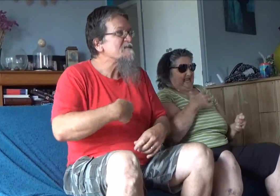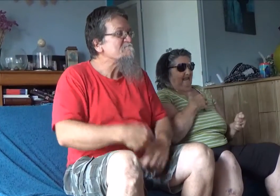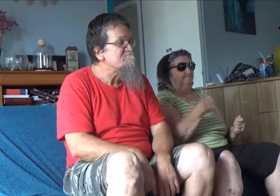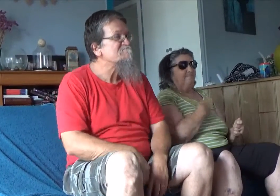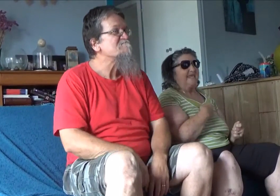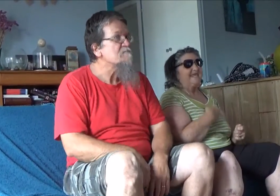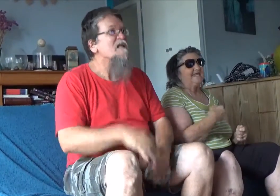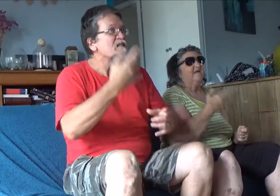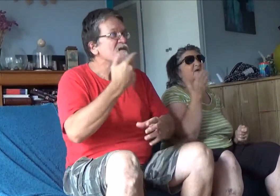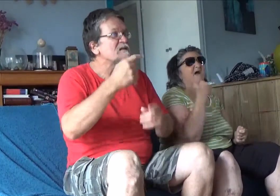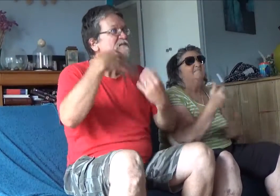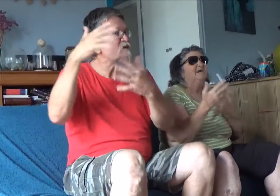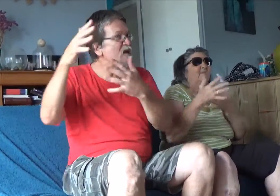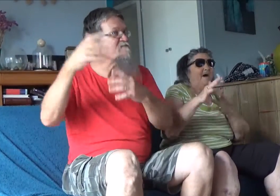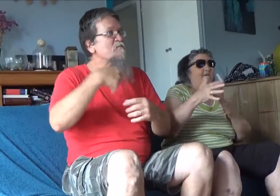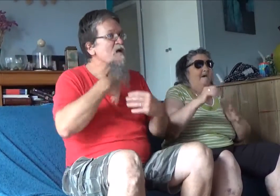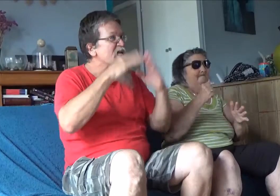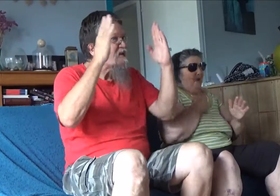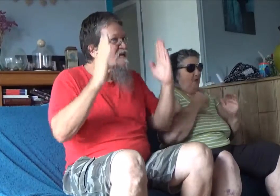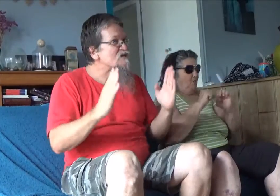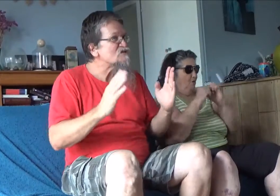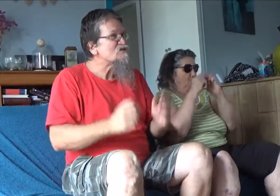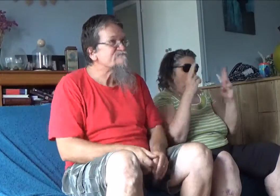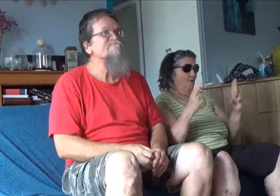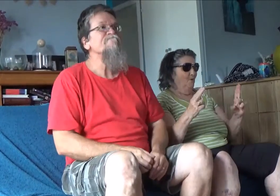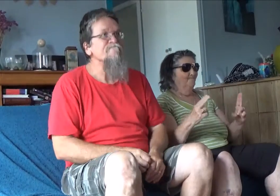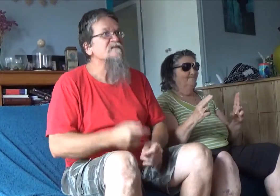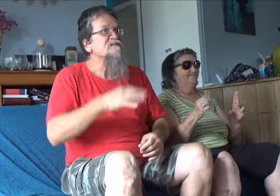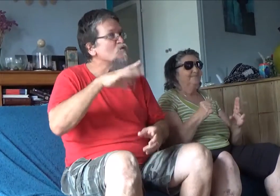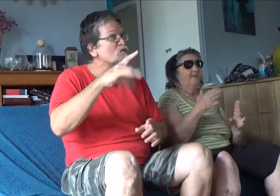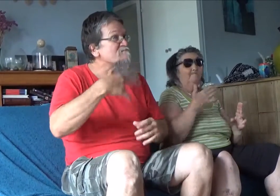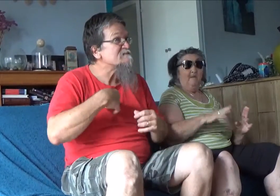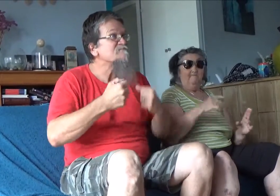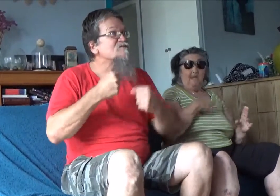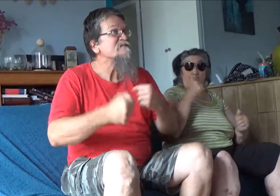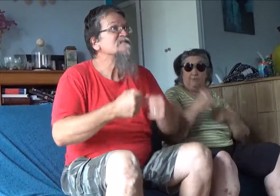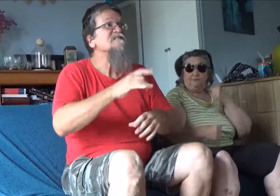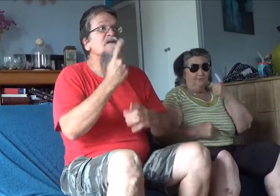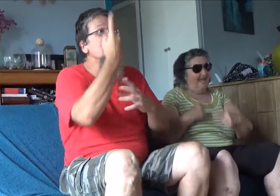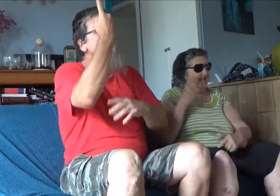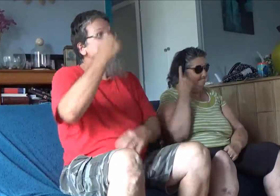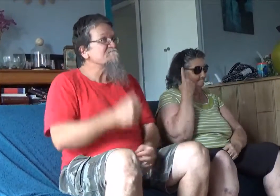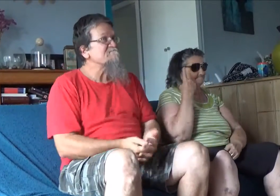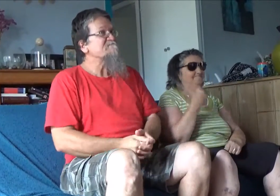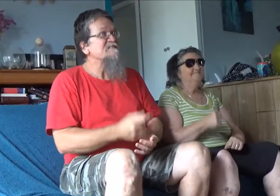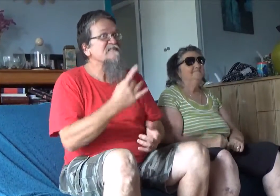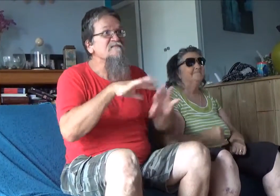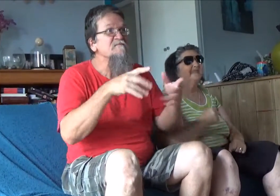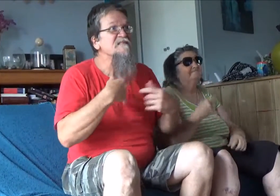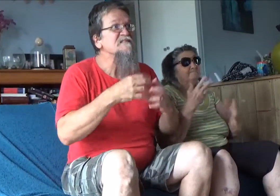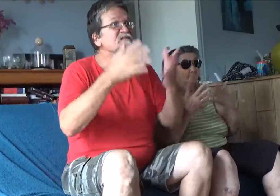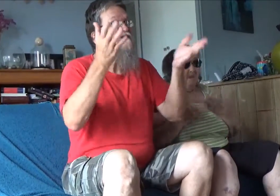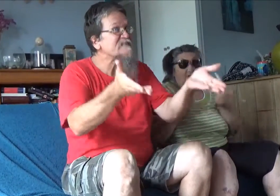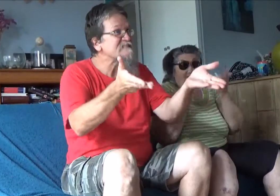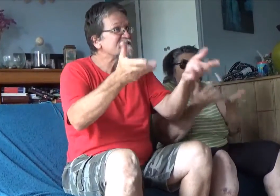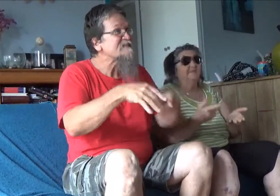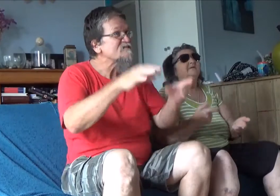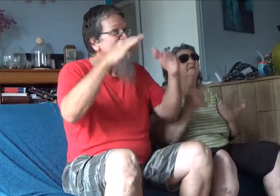me Please stay away from my home If you don't want to get me down Just leave the presents and